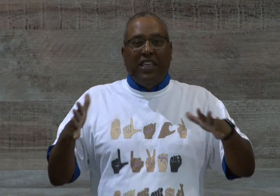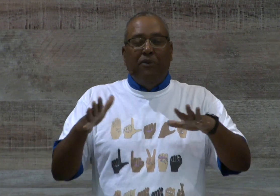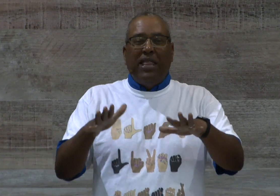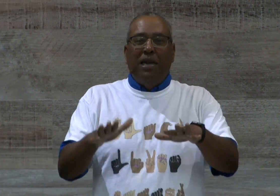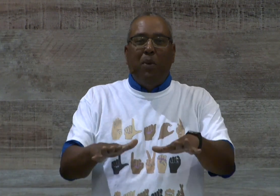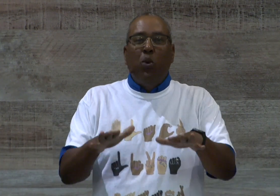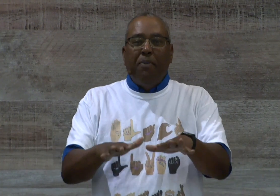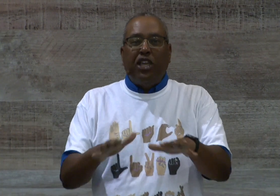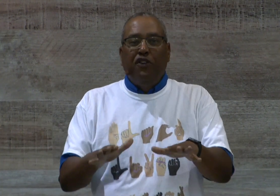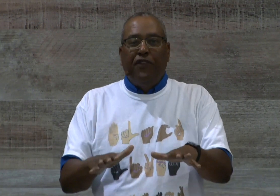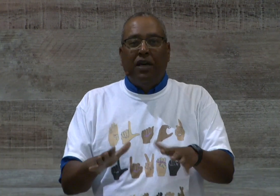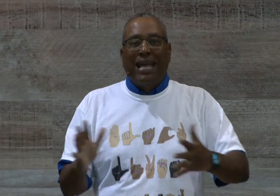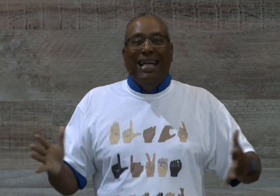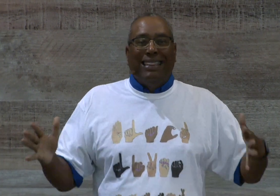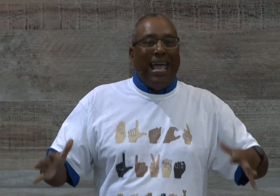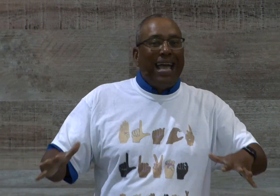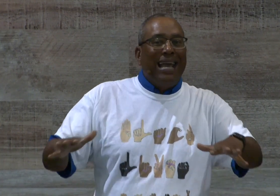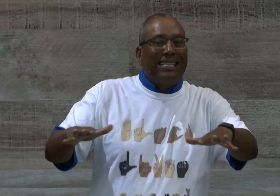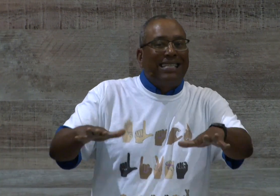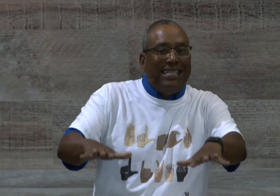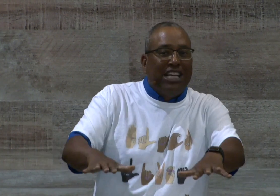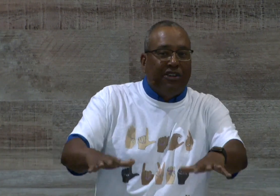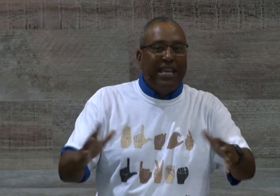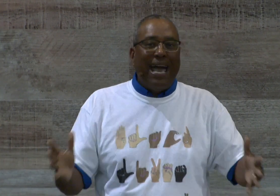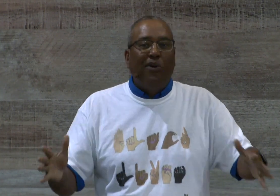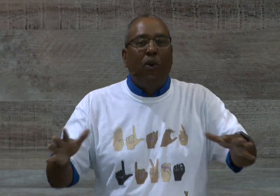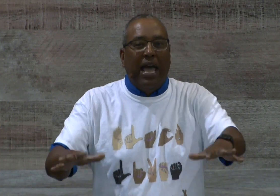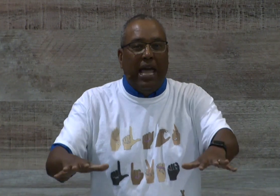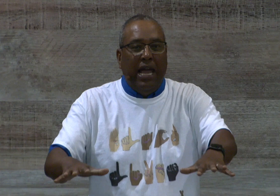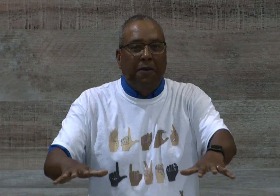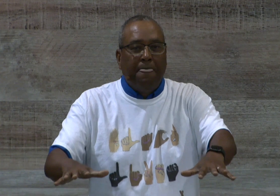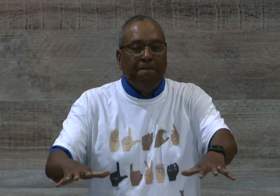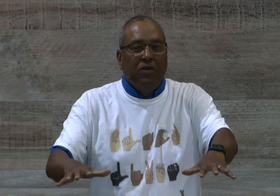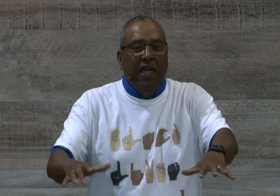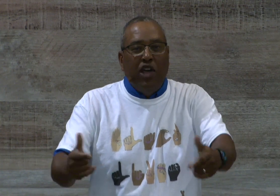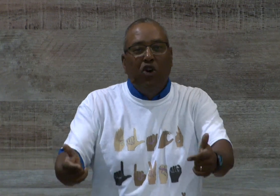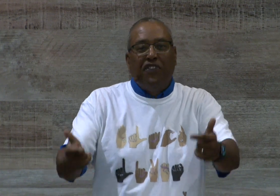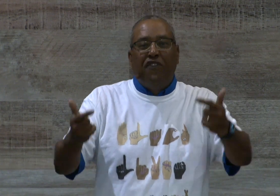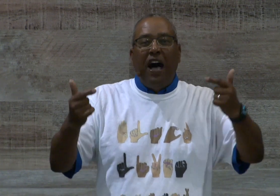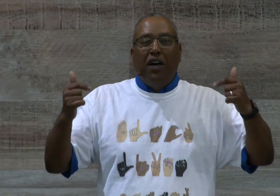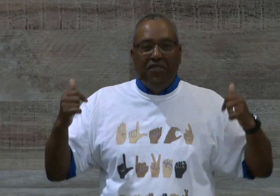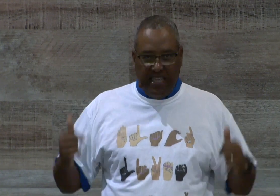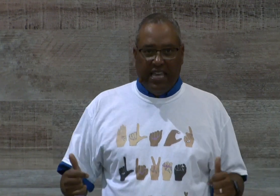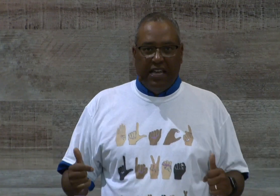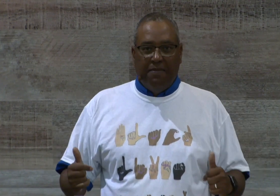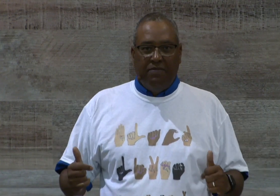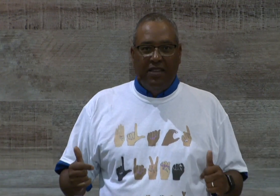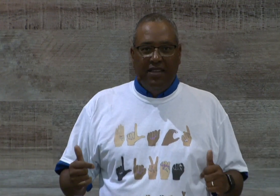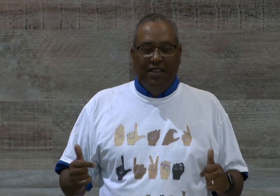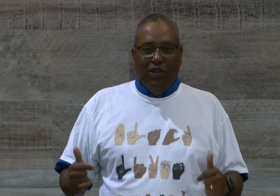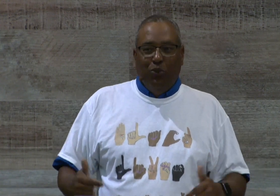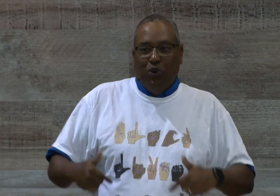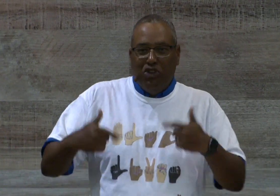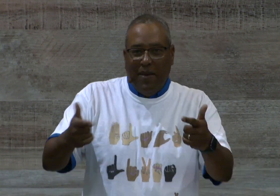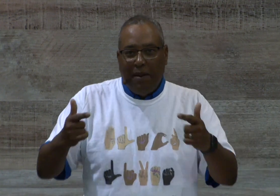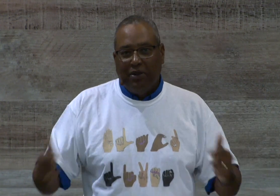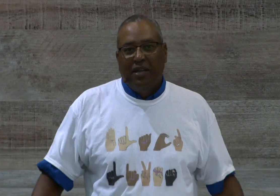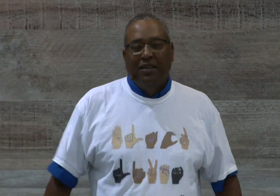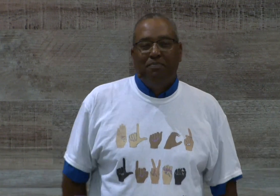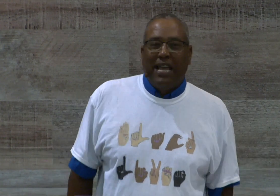They wanna make you feel like they got a secret, they got a way and only if you follow them will you be able to make it